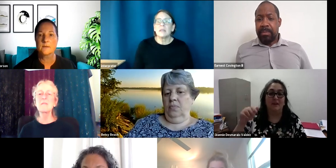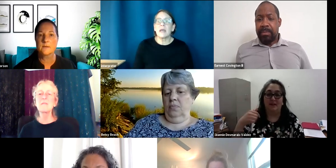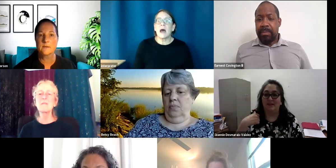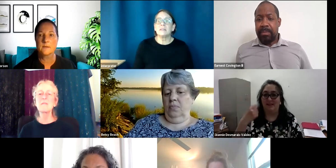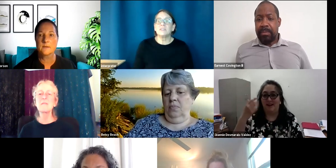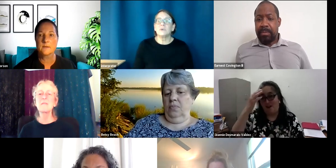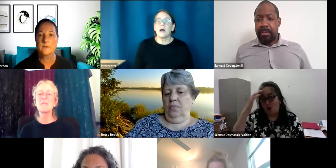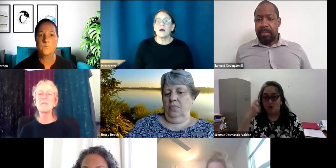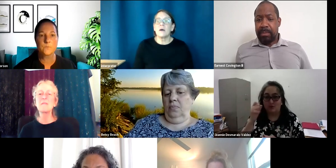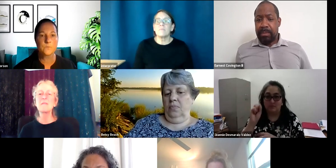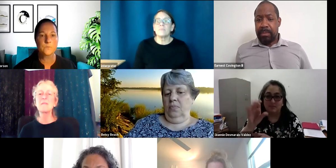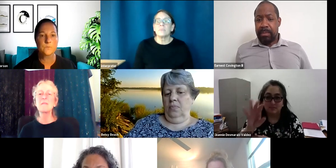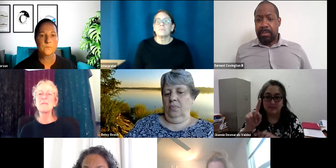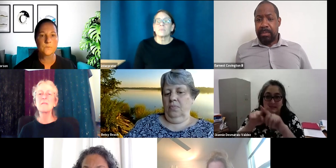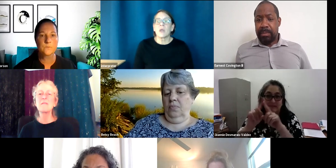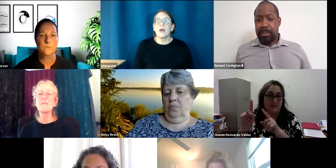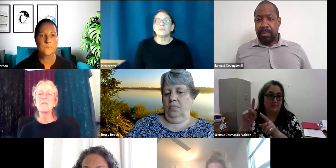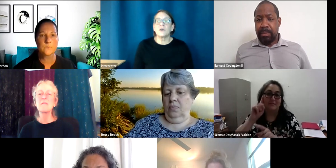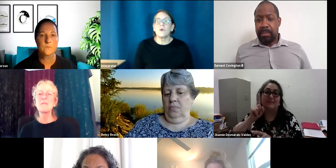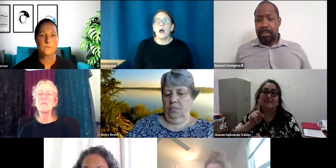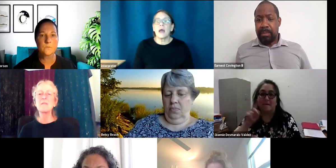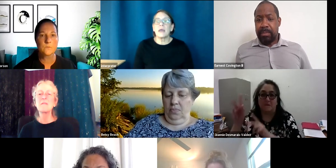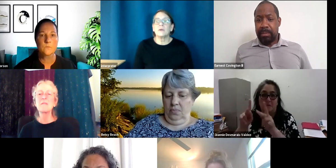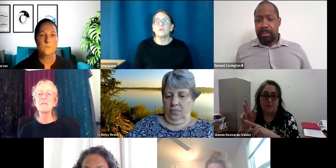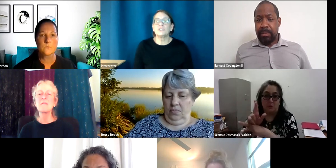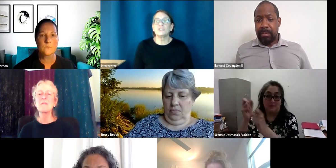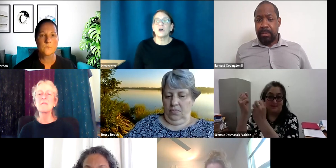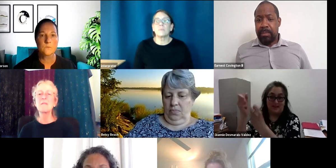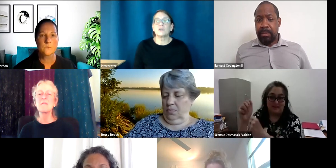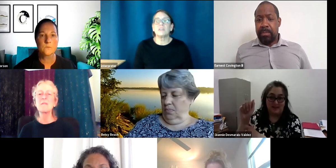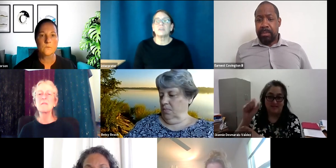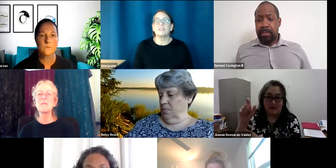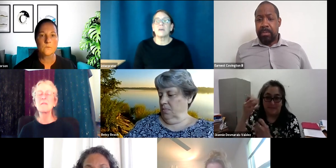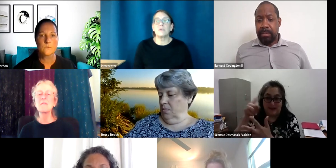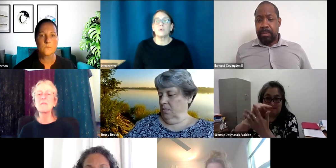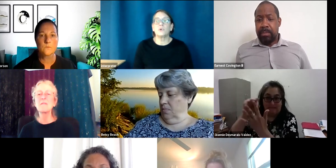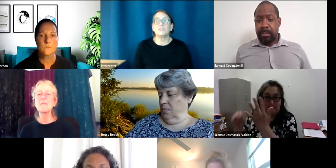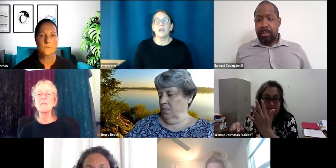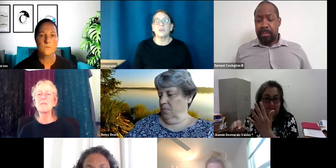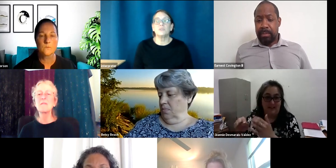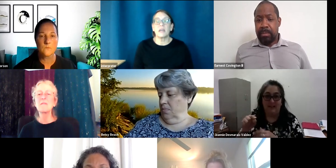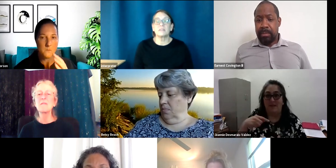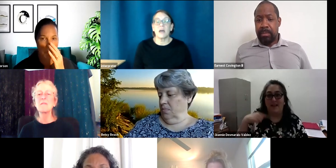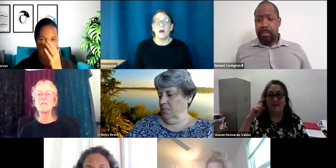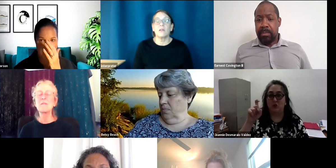Yeah, I do. I also, I was just talking about different deaf people who use ASL.